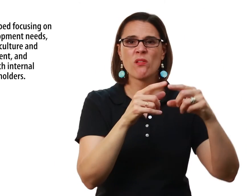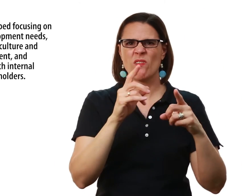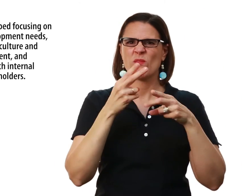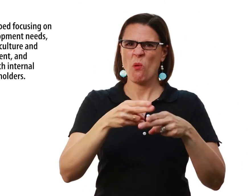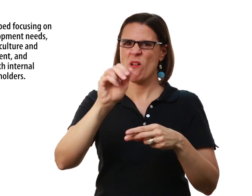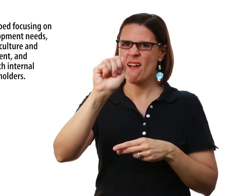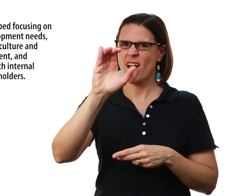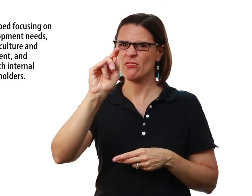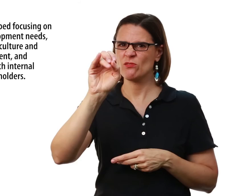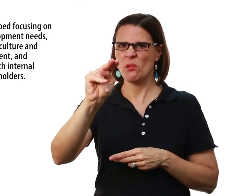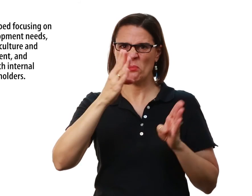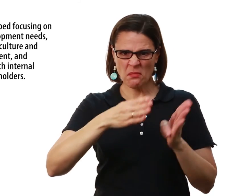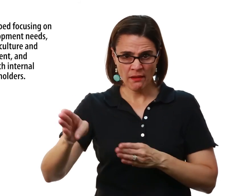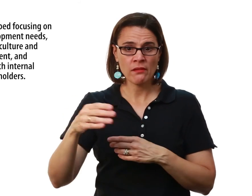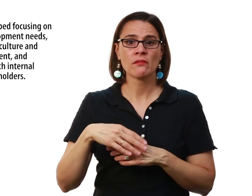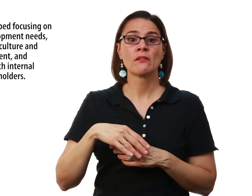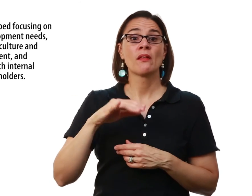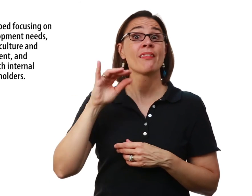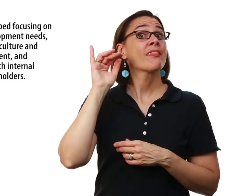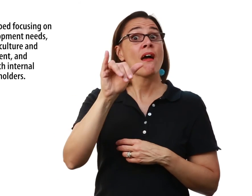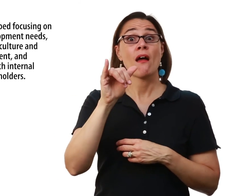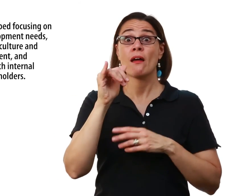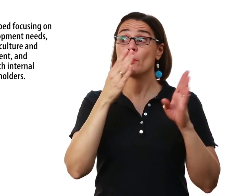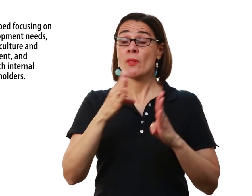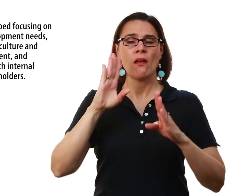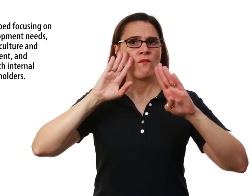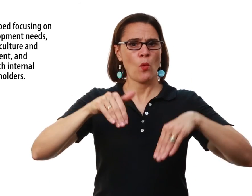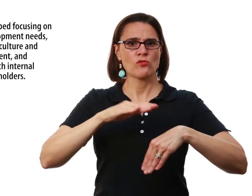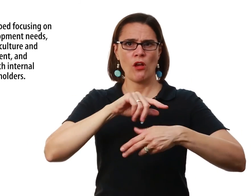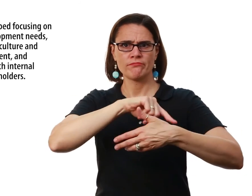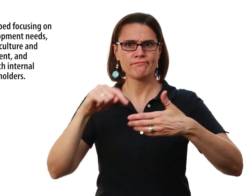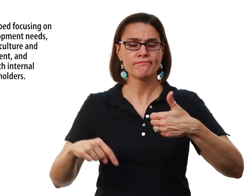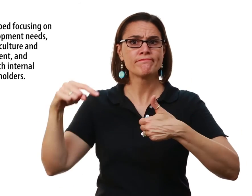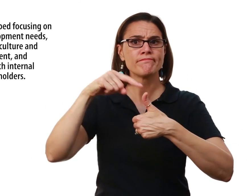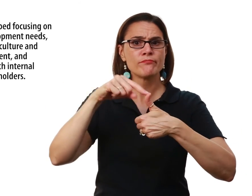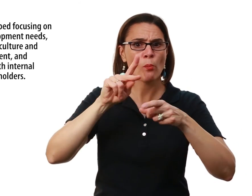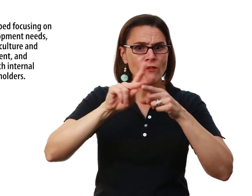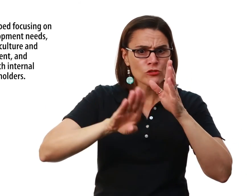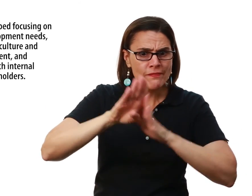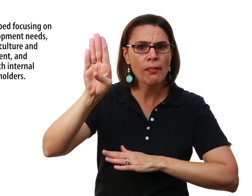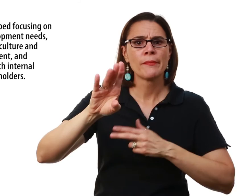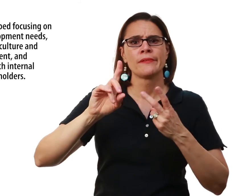And that's what an action plan Will entail And it's going to be focusing On professional development